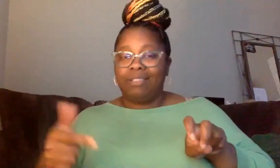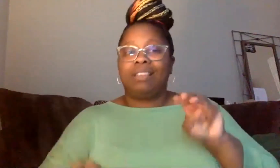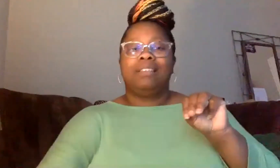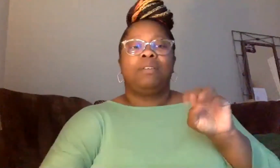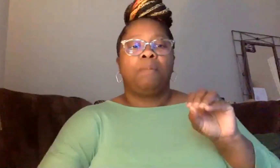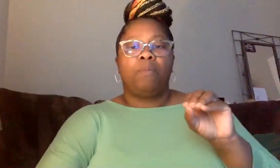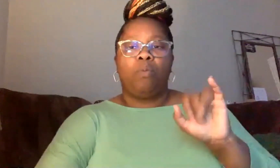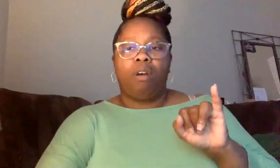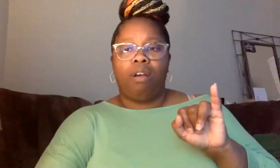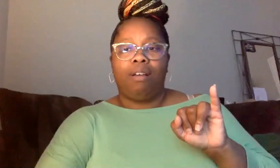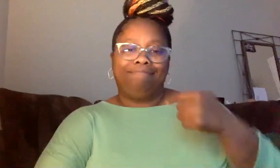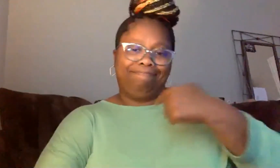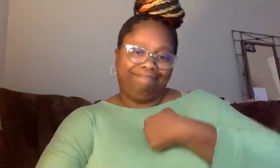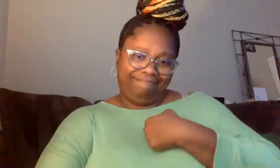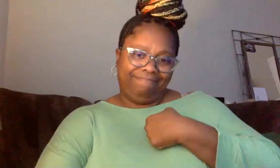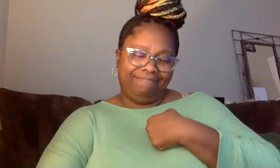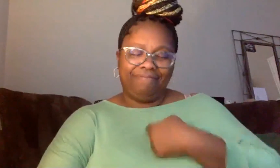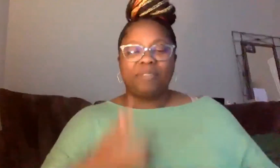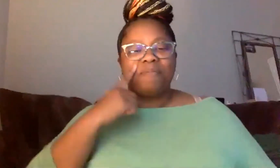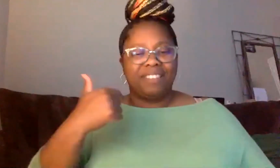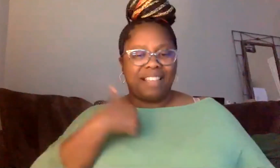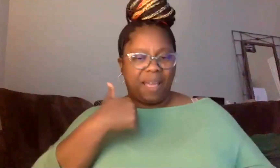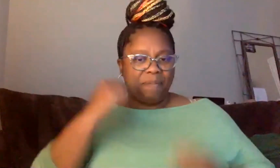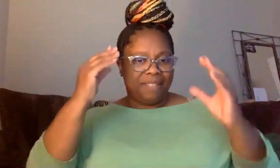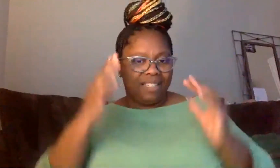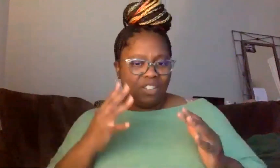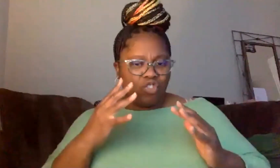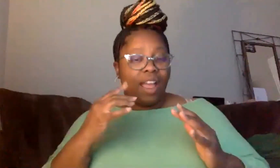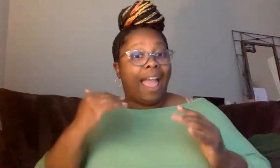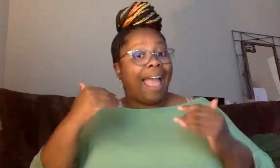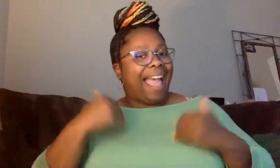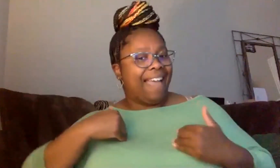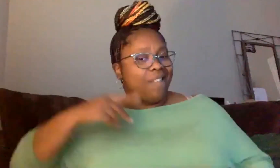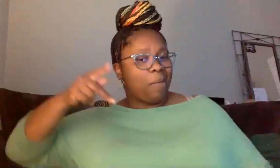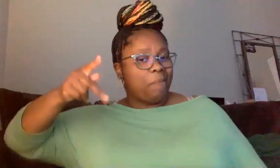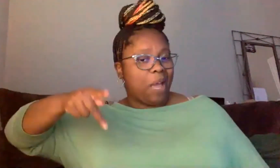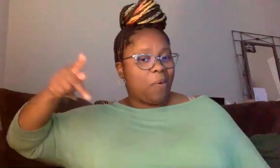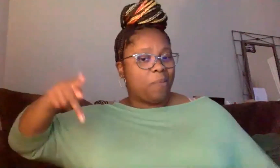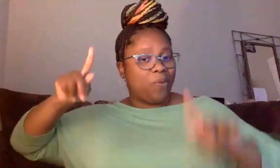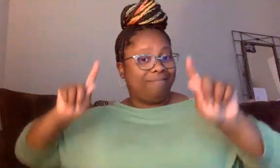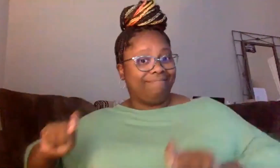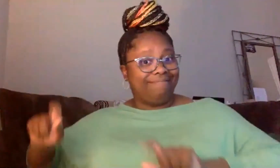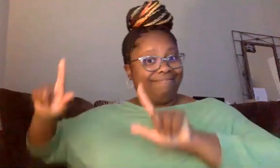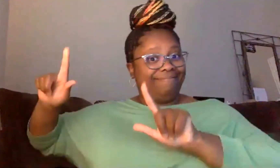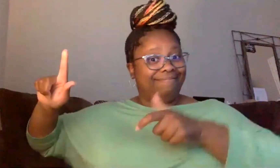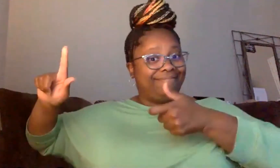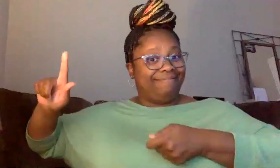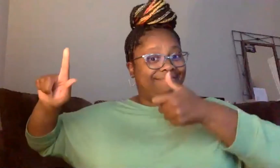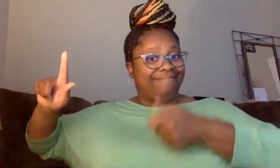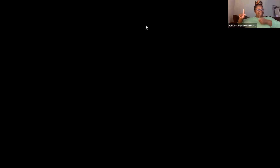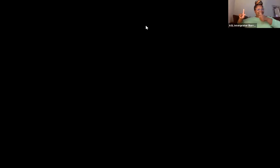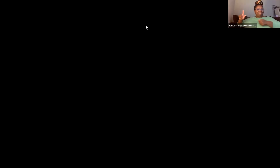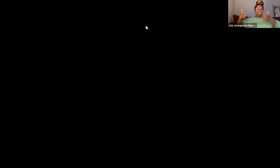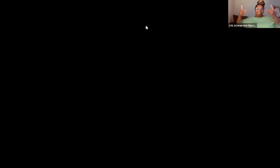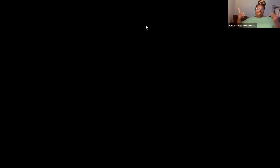because I am a teacher, I have PowerPoint, because that's just the way I roll. So this is,